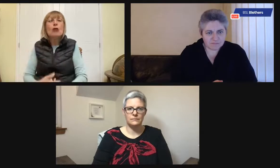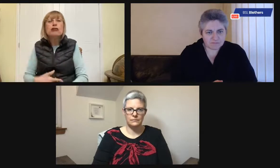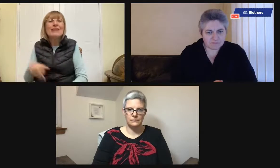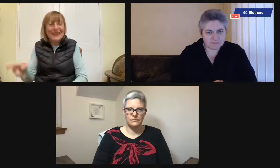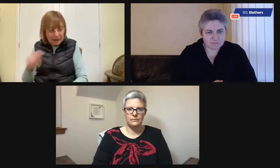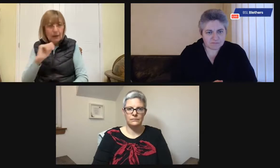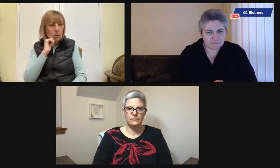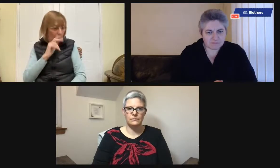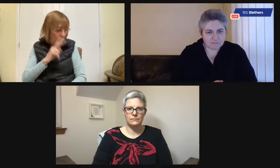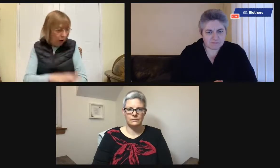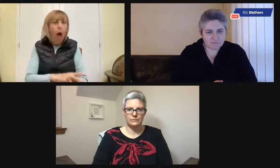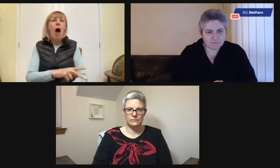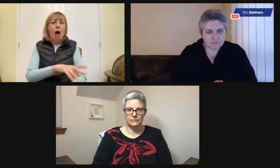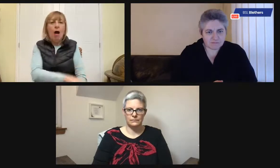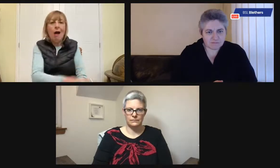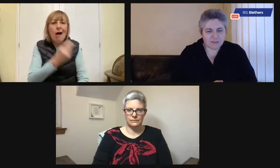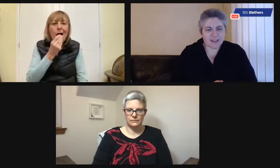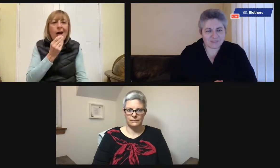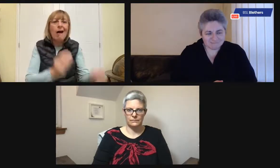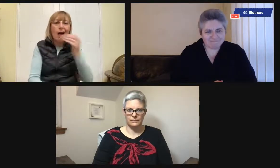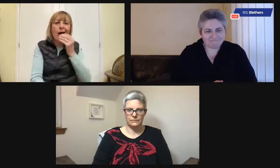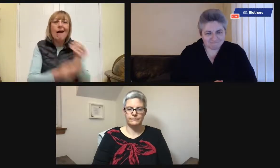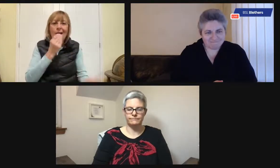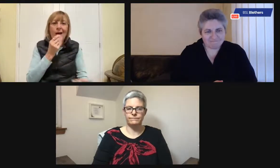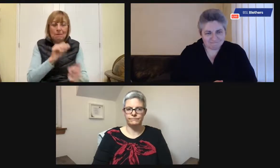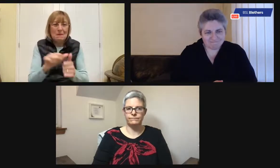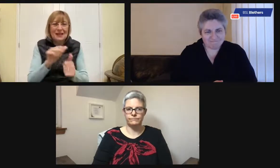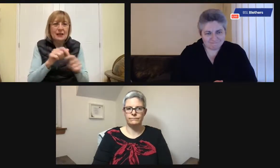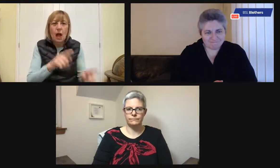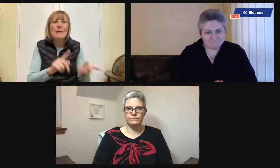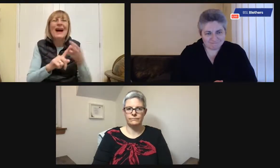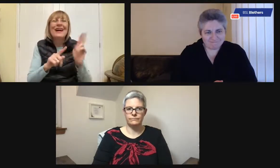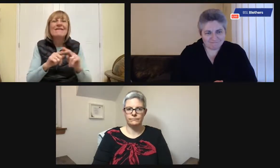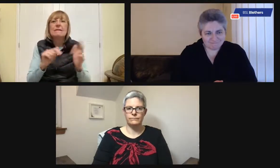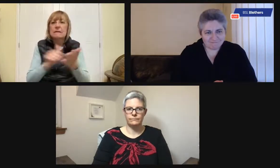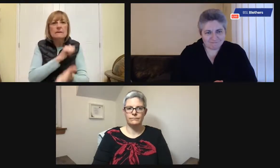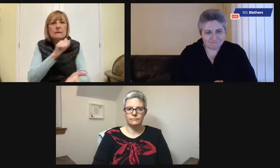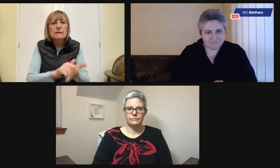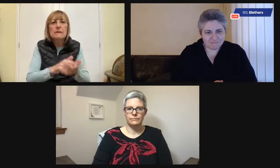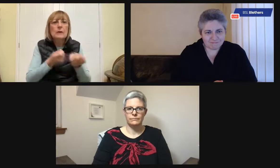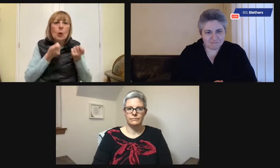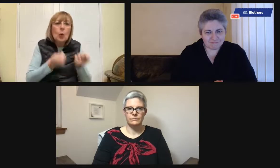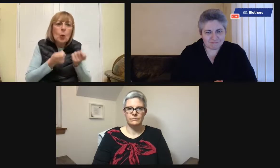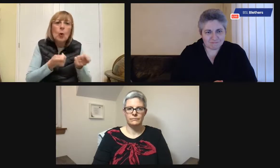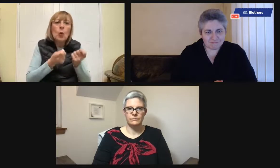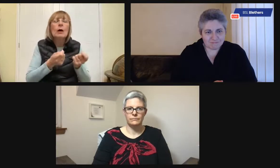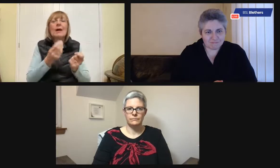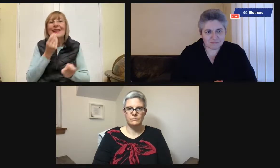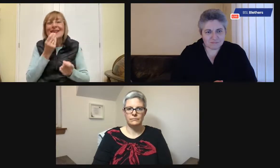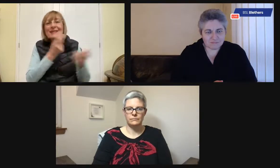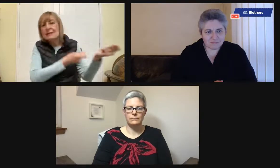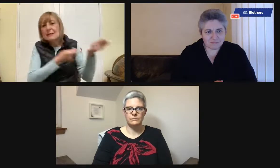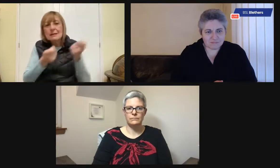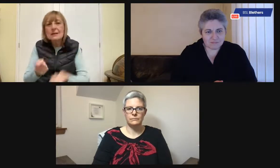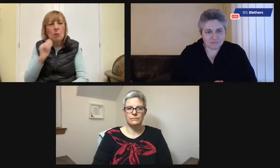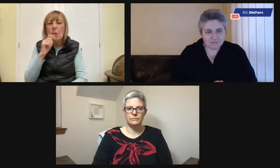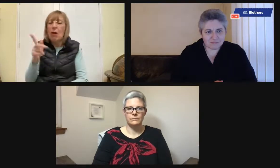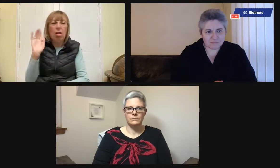Because you can see that food is there. If they get hungry, they can look down and go, oh, there's food there. OK, so that